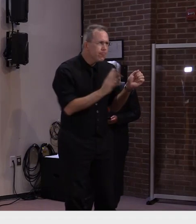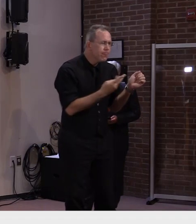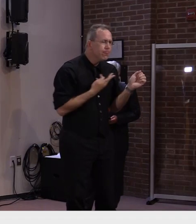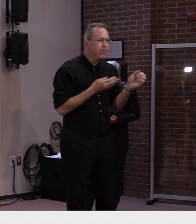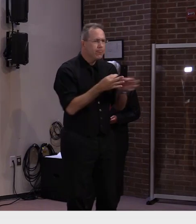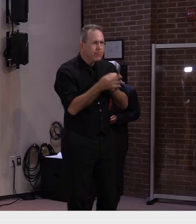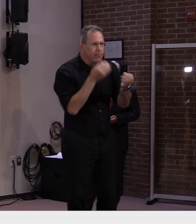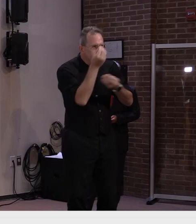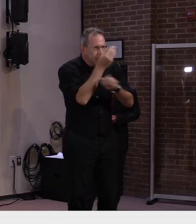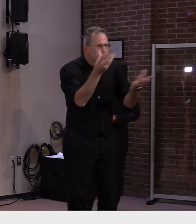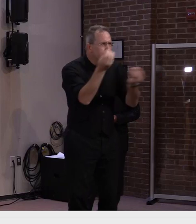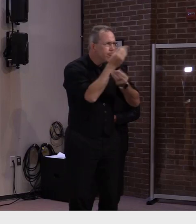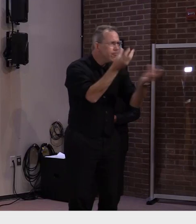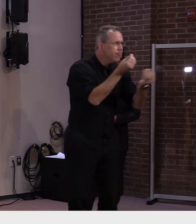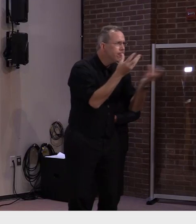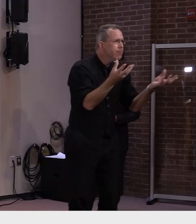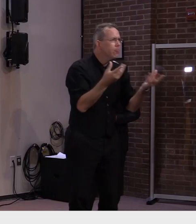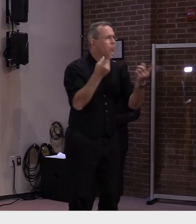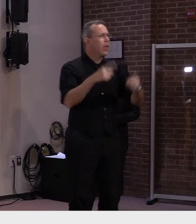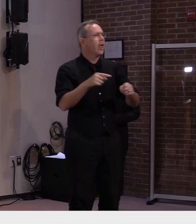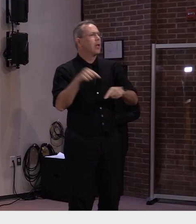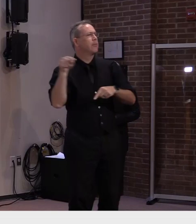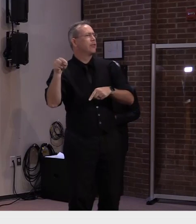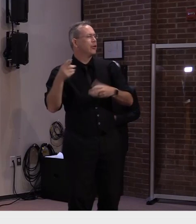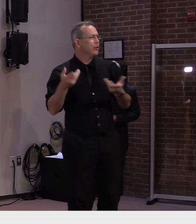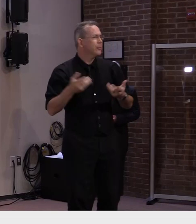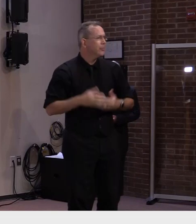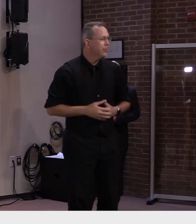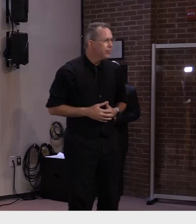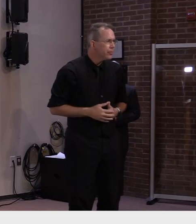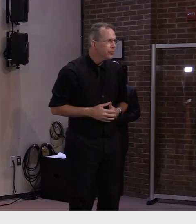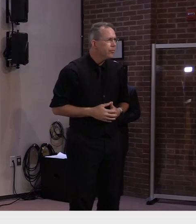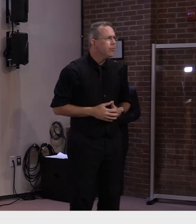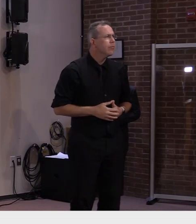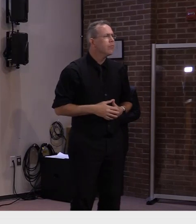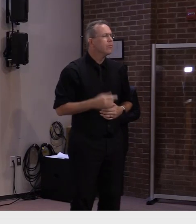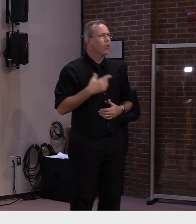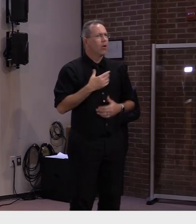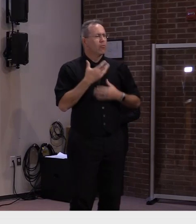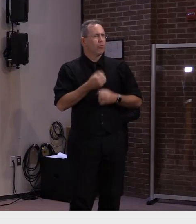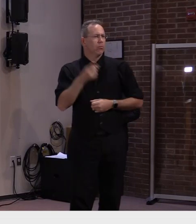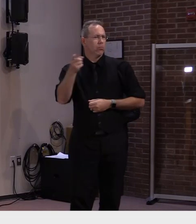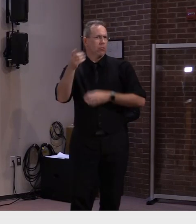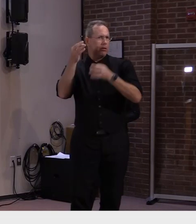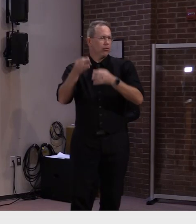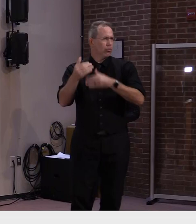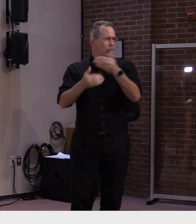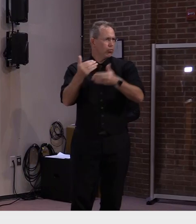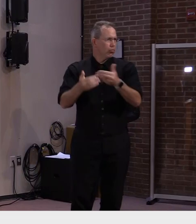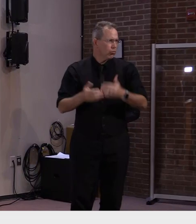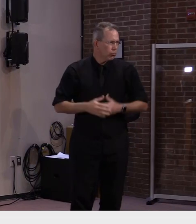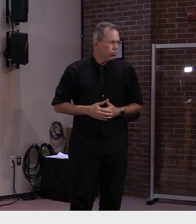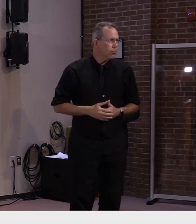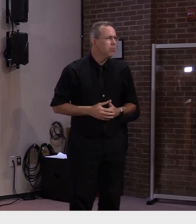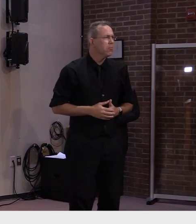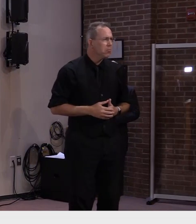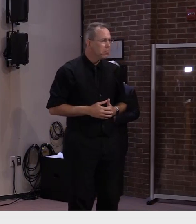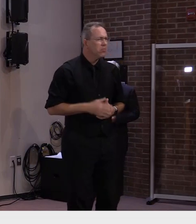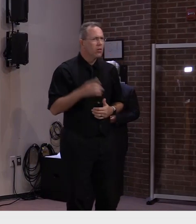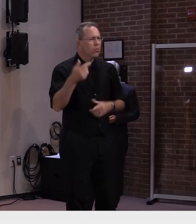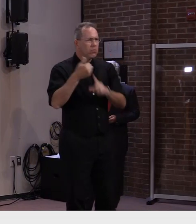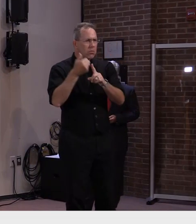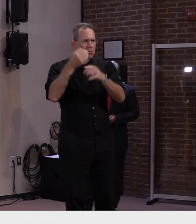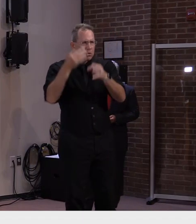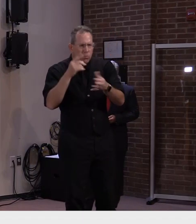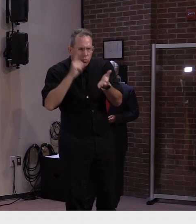I think, for all of us. And if there's anyone who can get to the bottom of this and trying to, you know, culture doesn't change overnight,